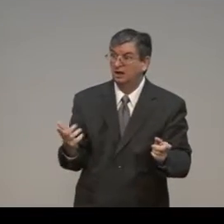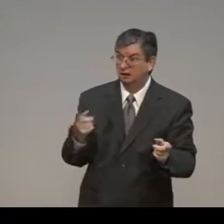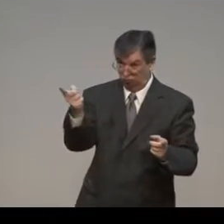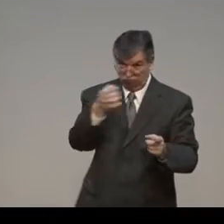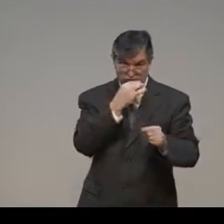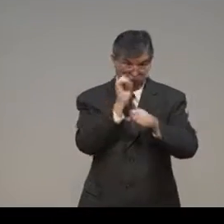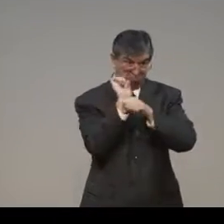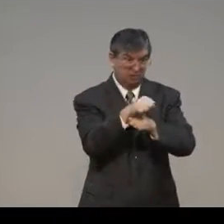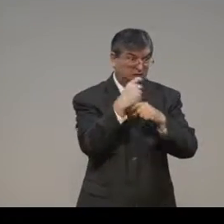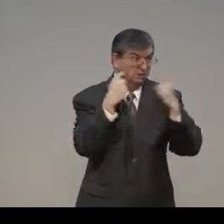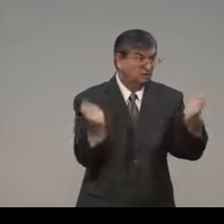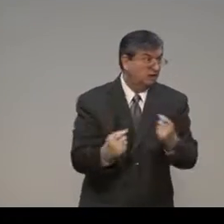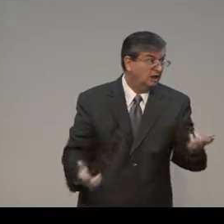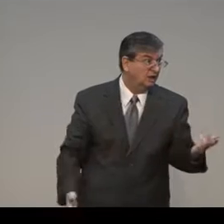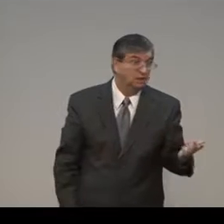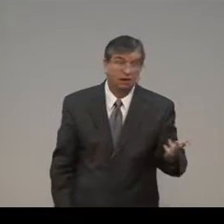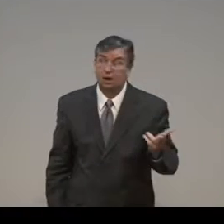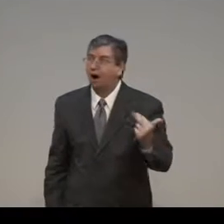I mean, sin could take over our lives, right?